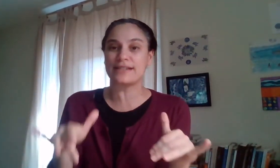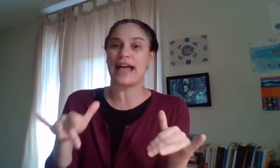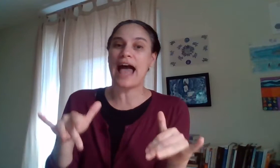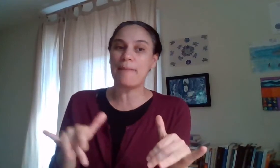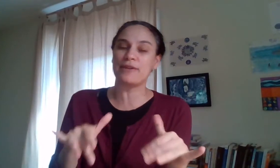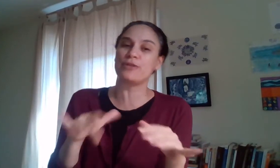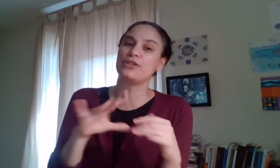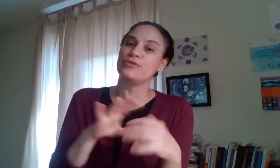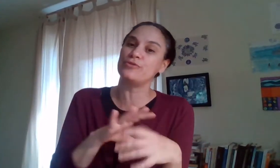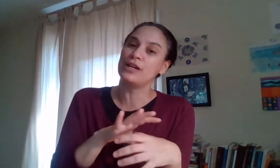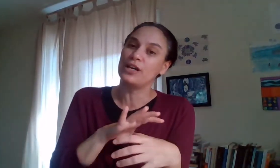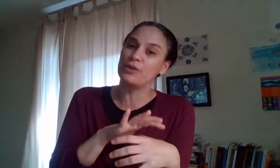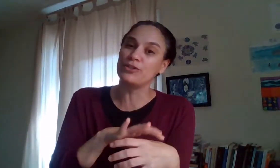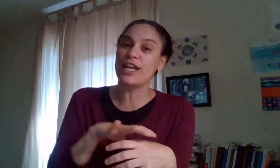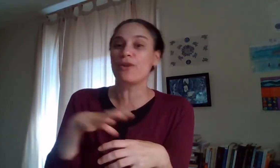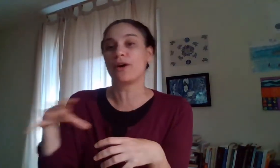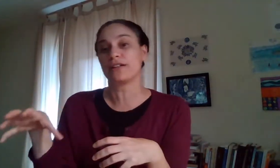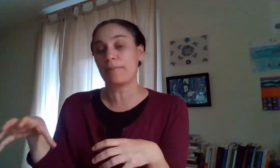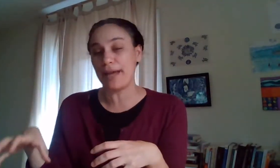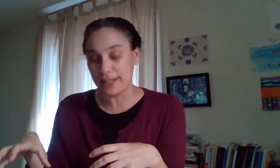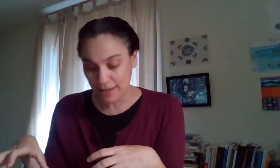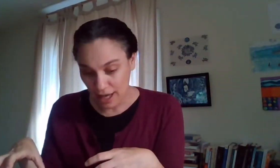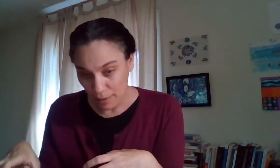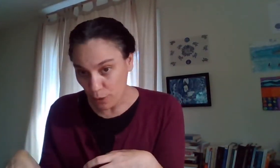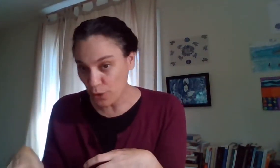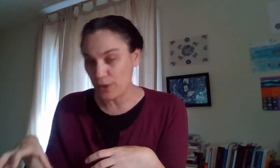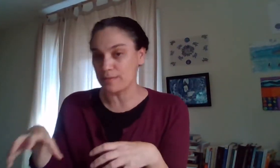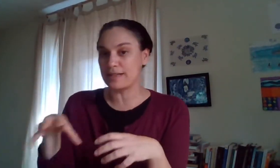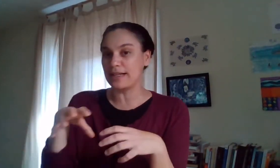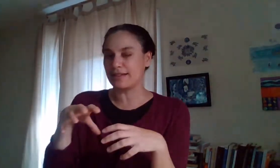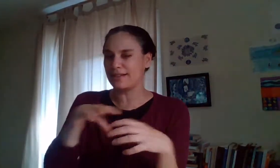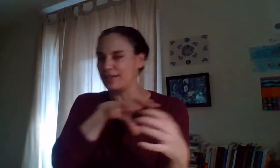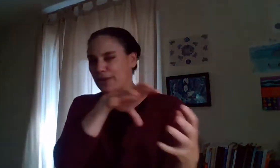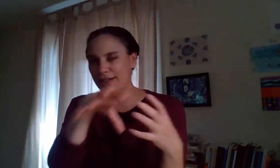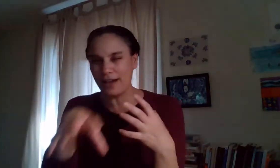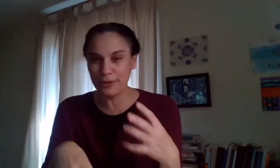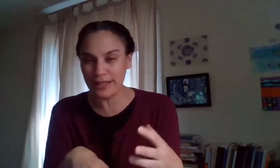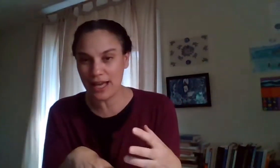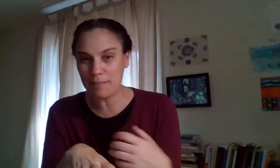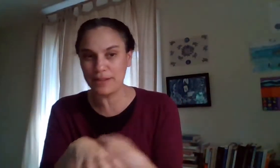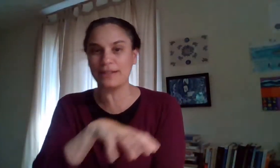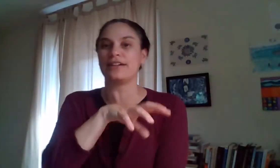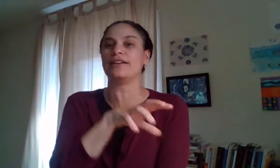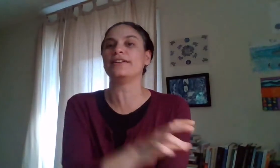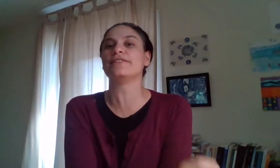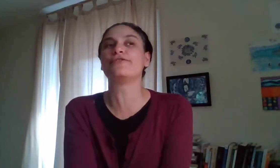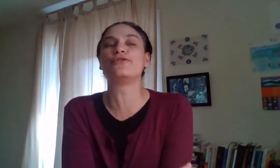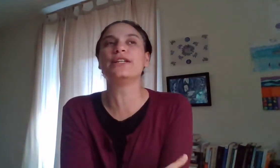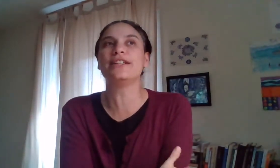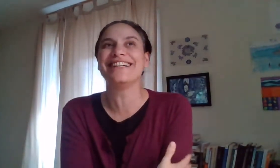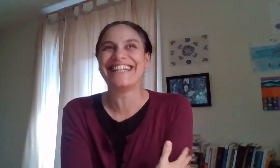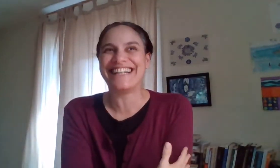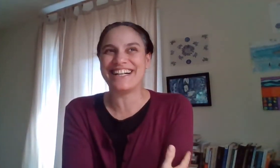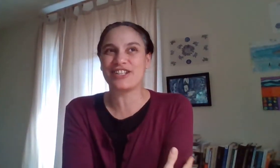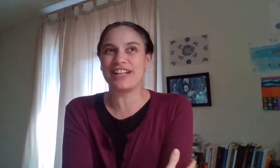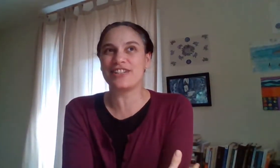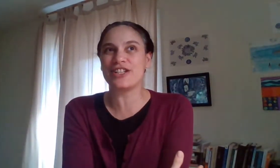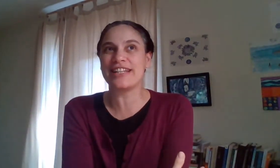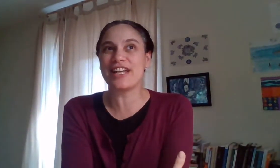happen when you when you take one of the paid programs that you know cannot really happen in the in the free challenge and then